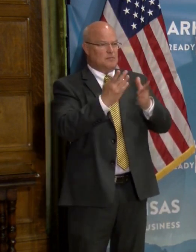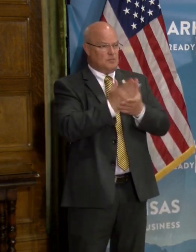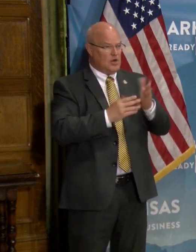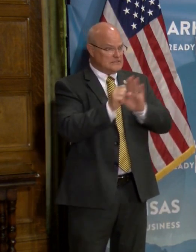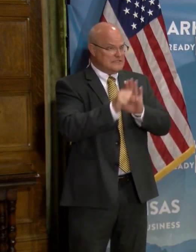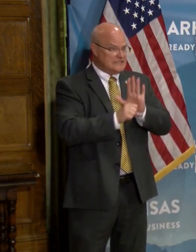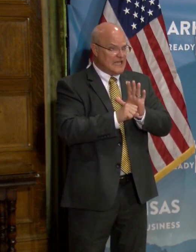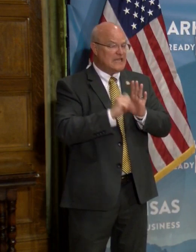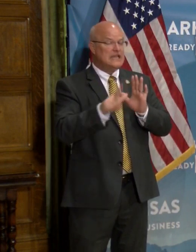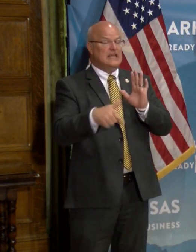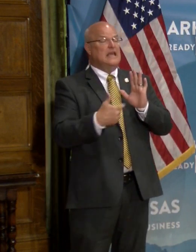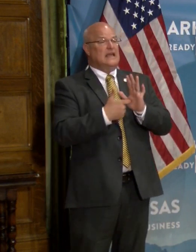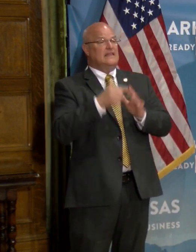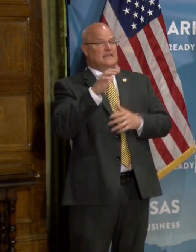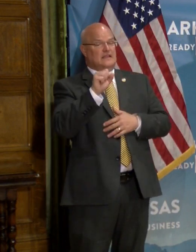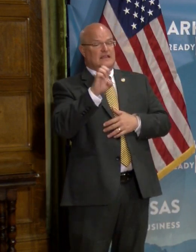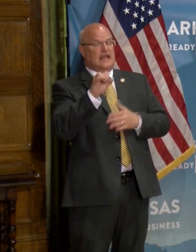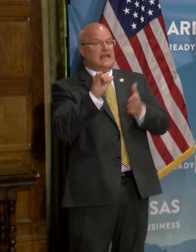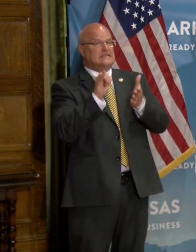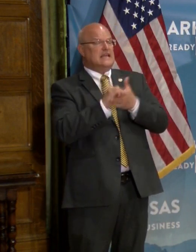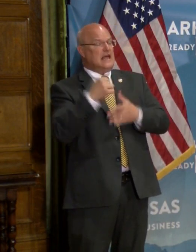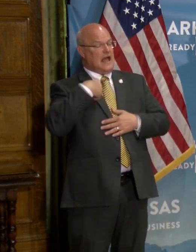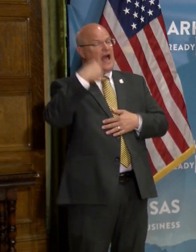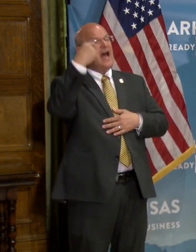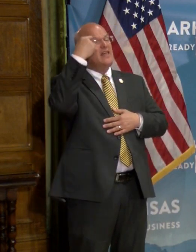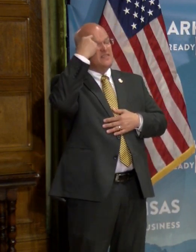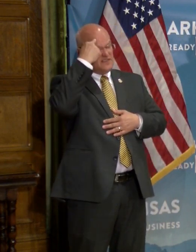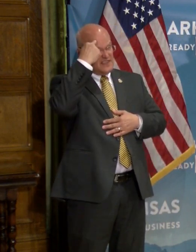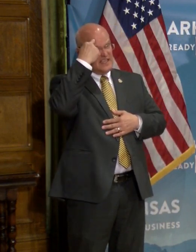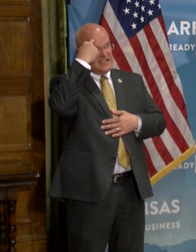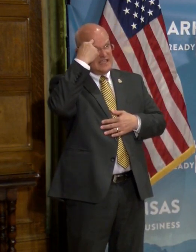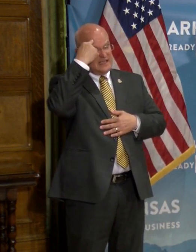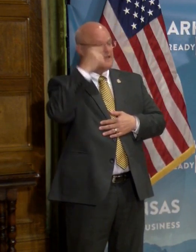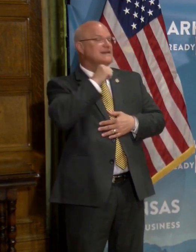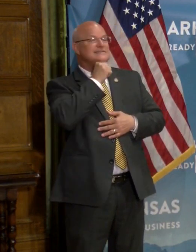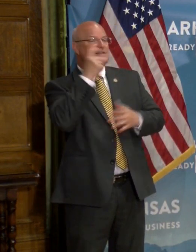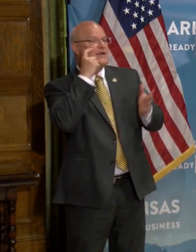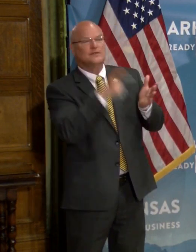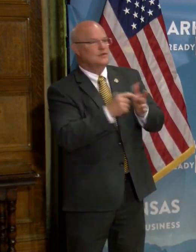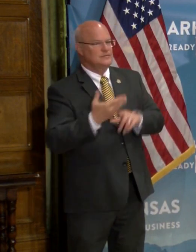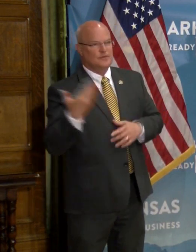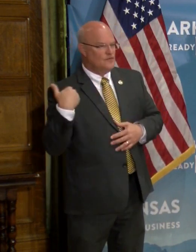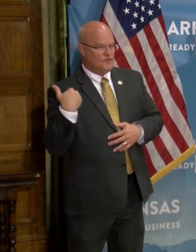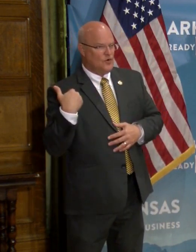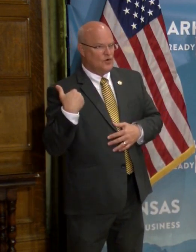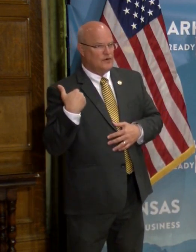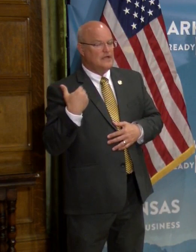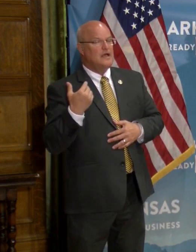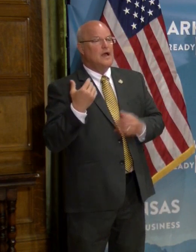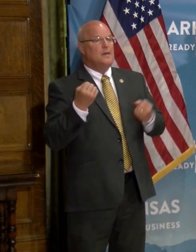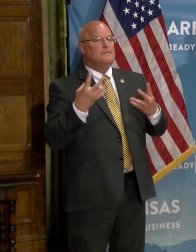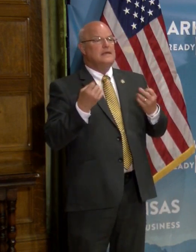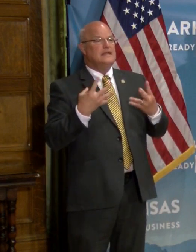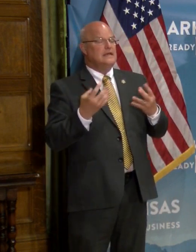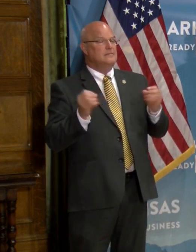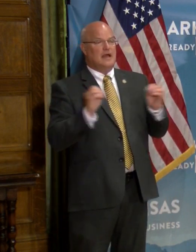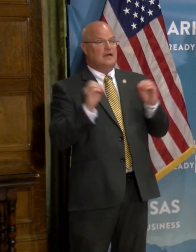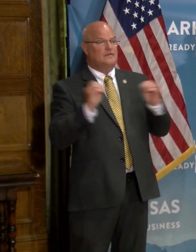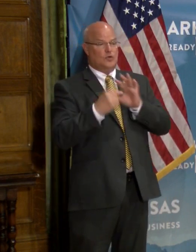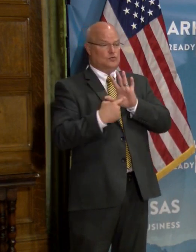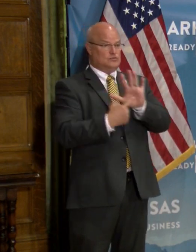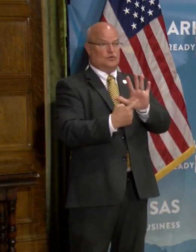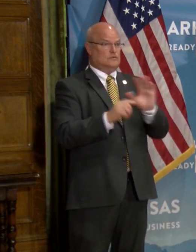Uh, and these are cases, uh, that, uh, I think largely had been unrecognized, likely many of them are asymptomatic.